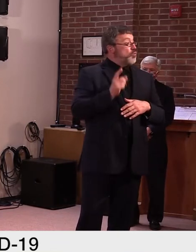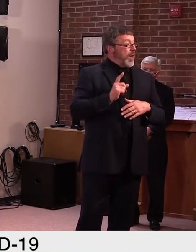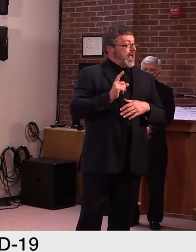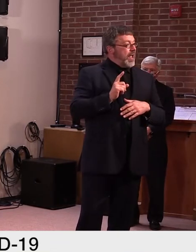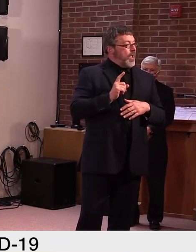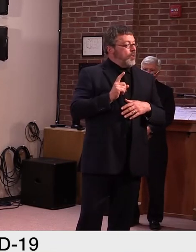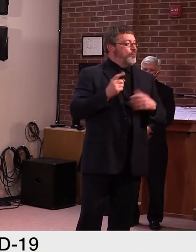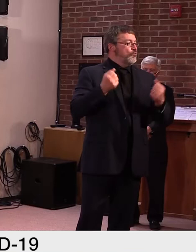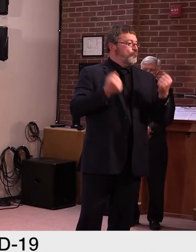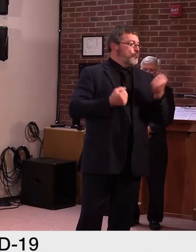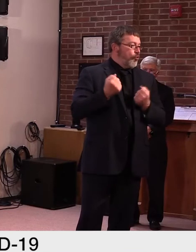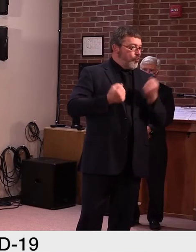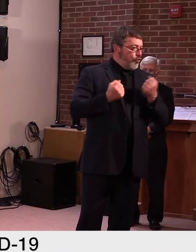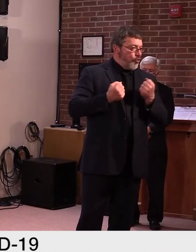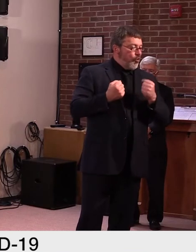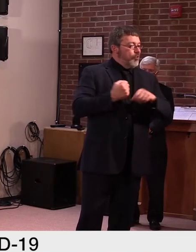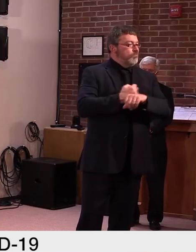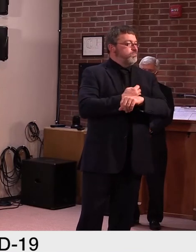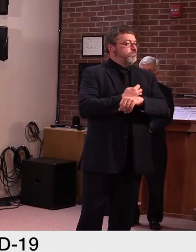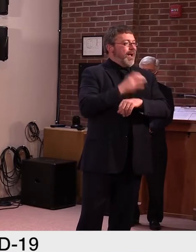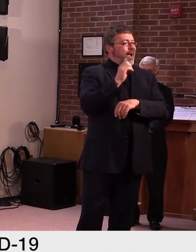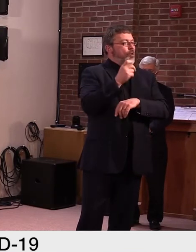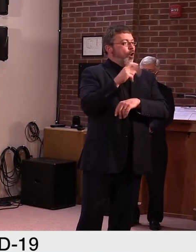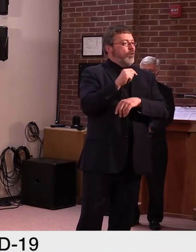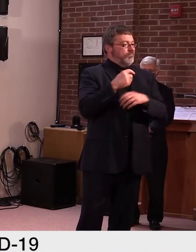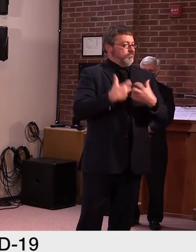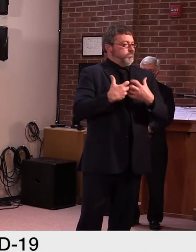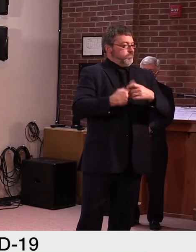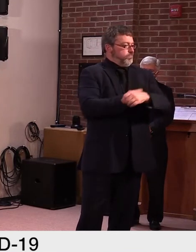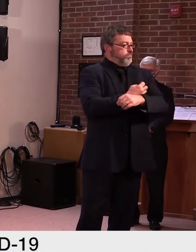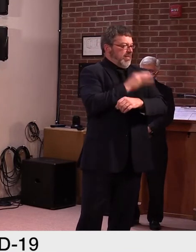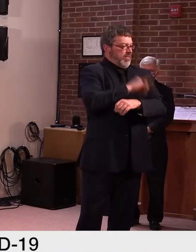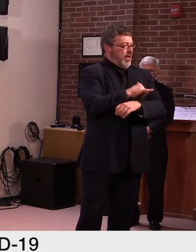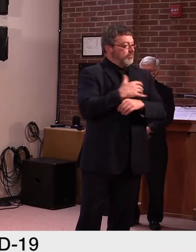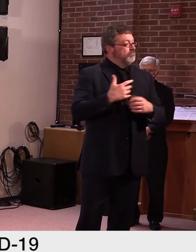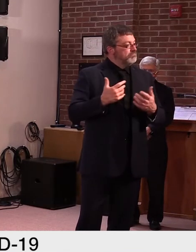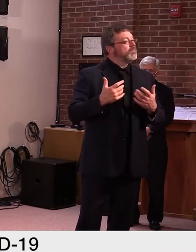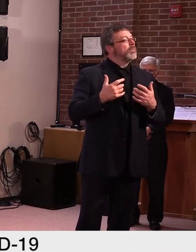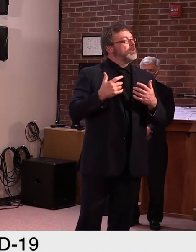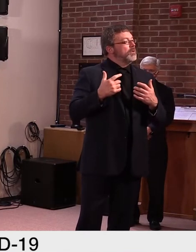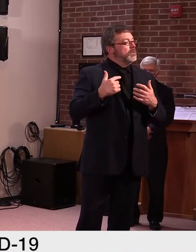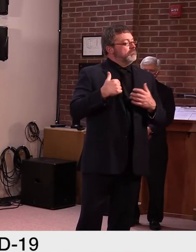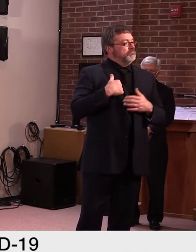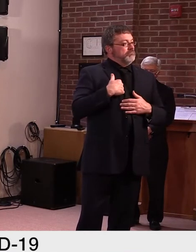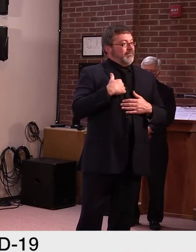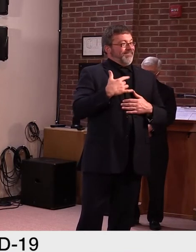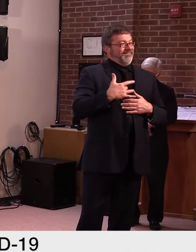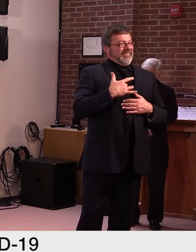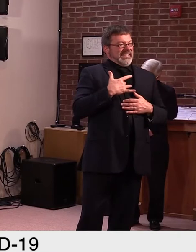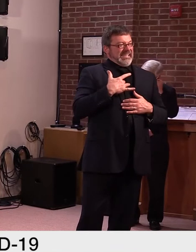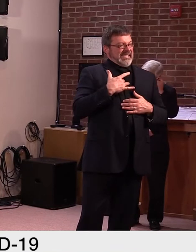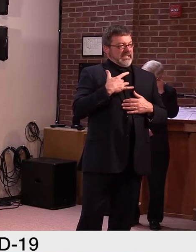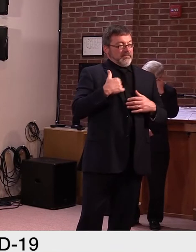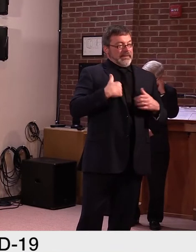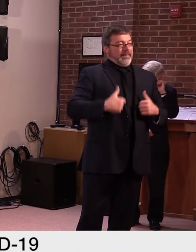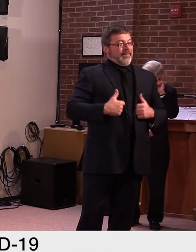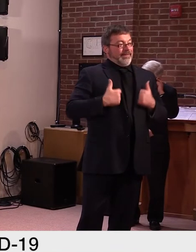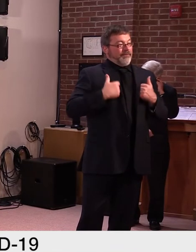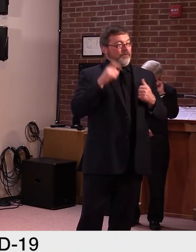I'm right on the border and just north of us, um, like 85%, I believe, um,